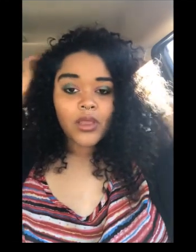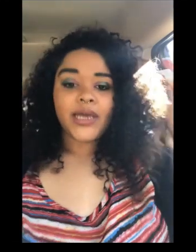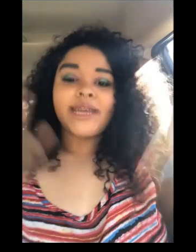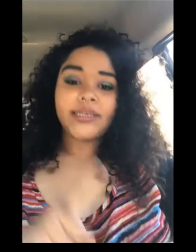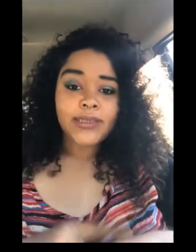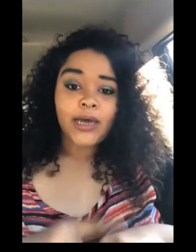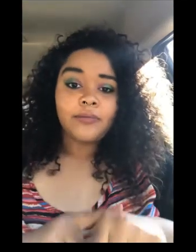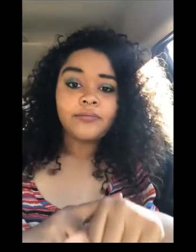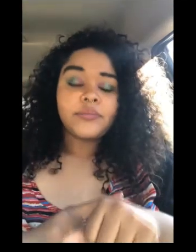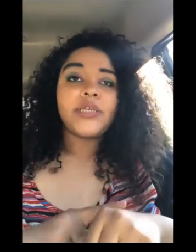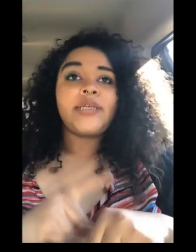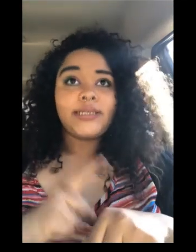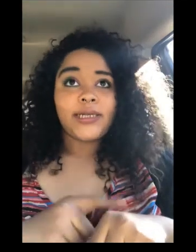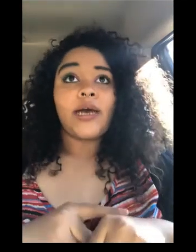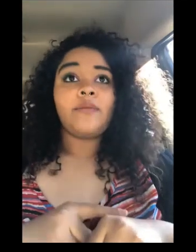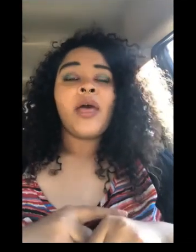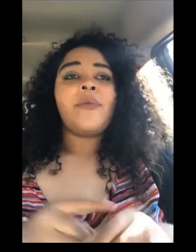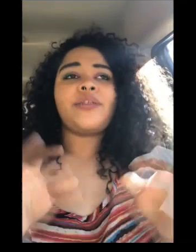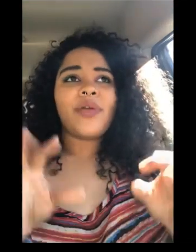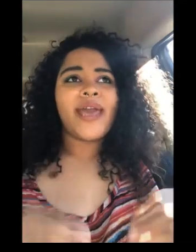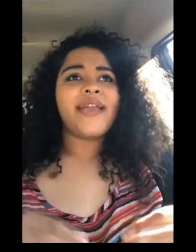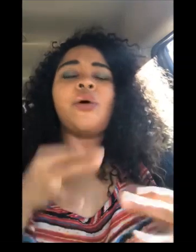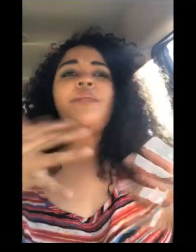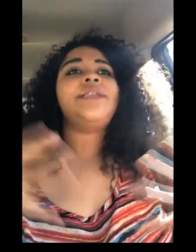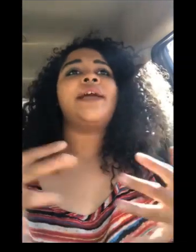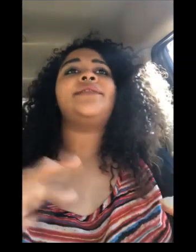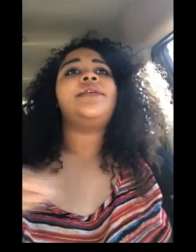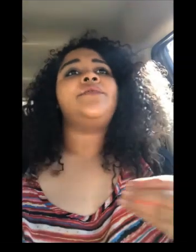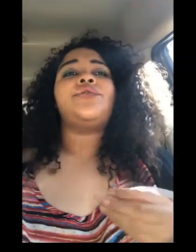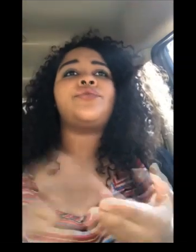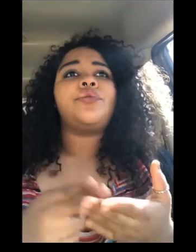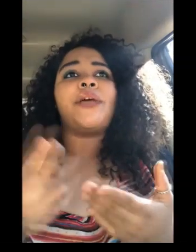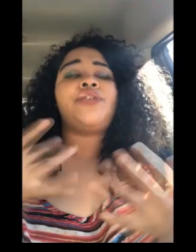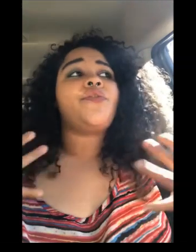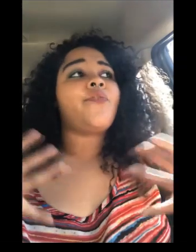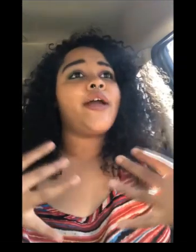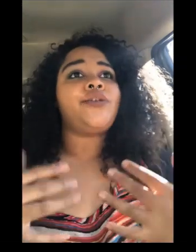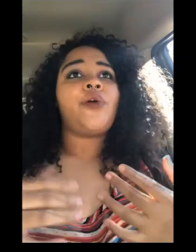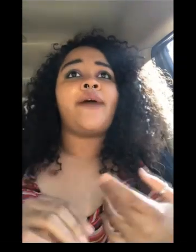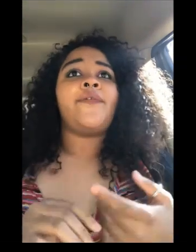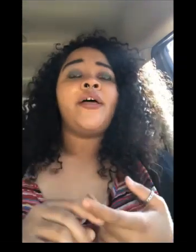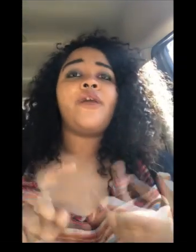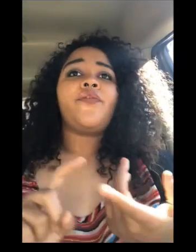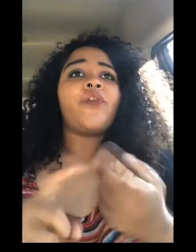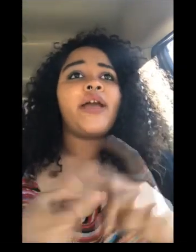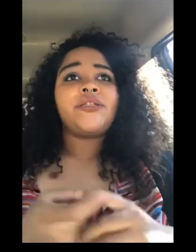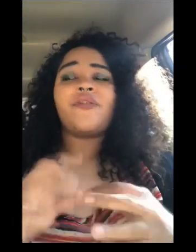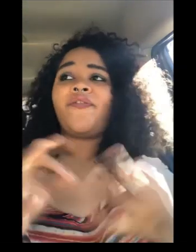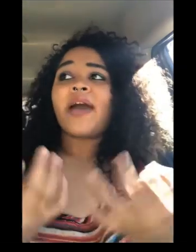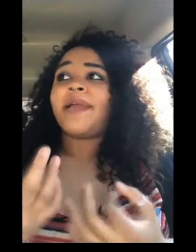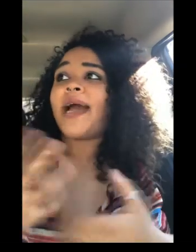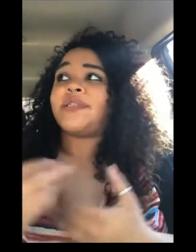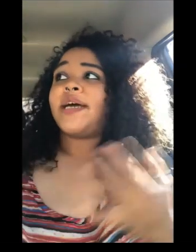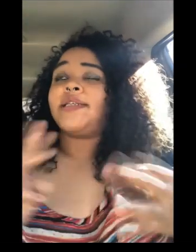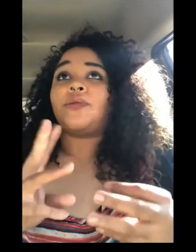it takes time it takes time but it's okay don't be scared to leave the truth because you're afraid you don't have friends or family outside this